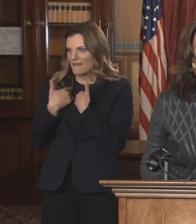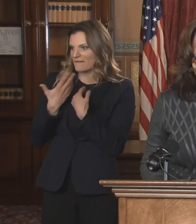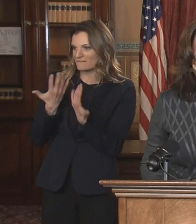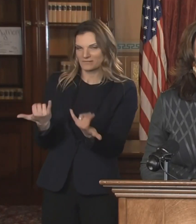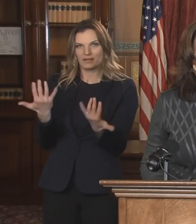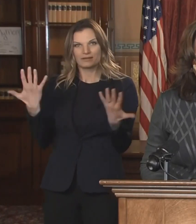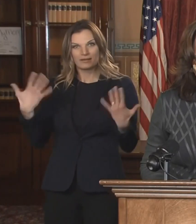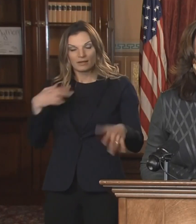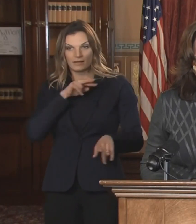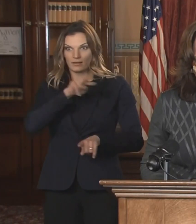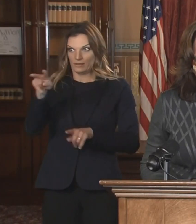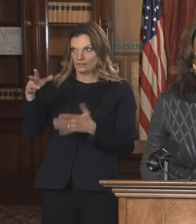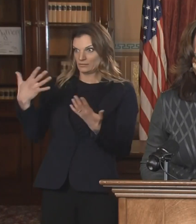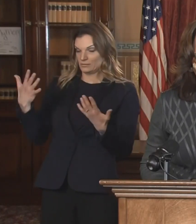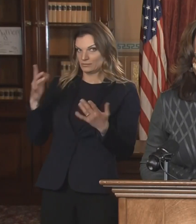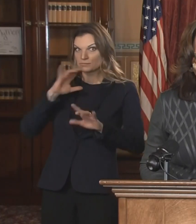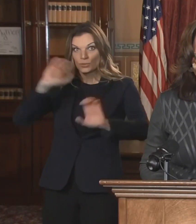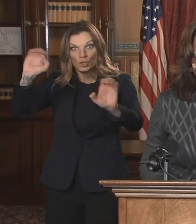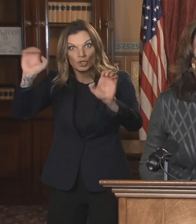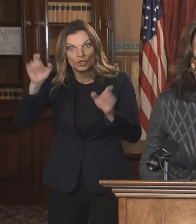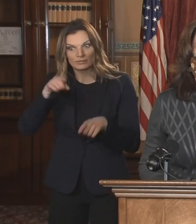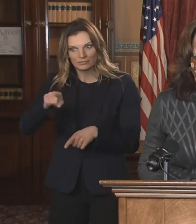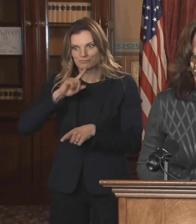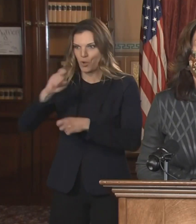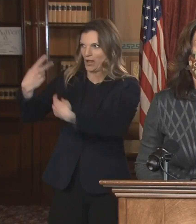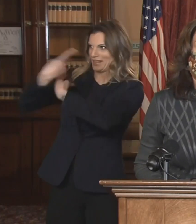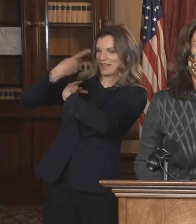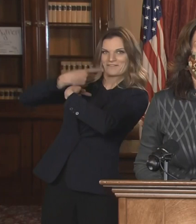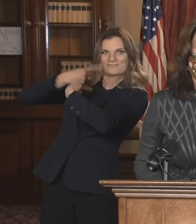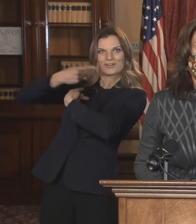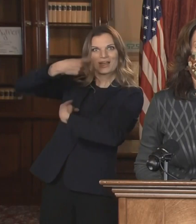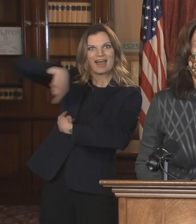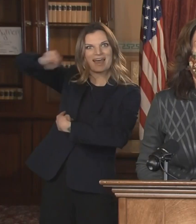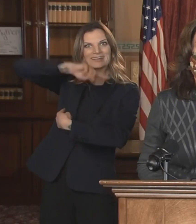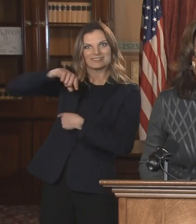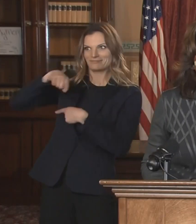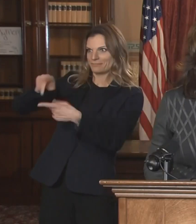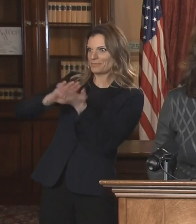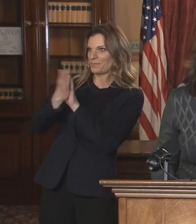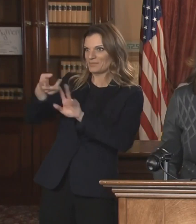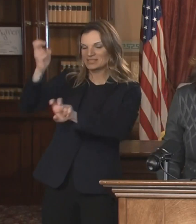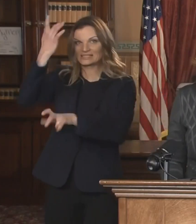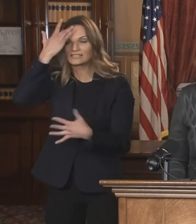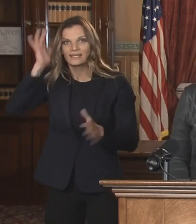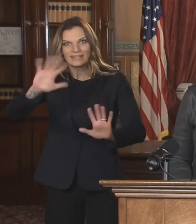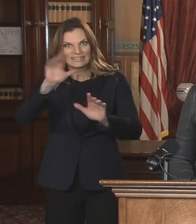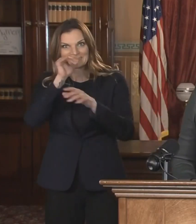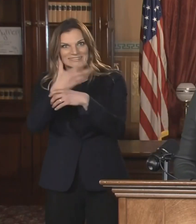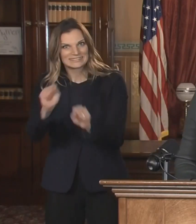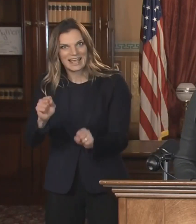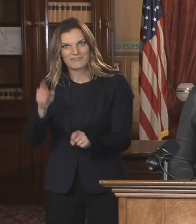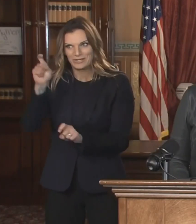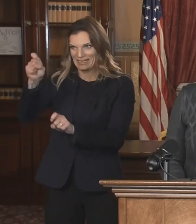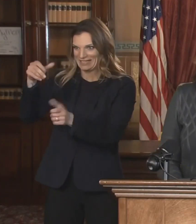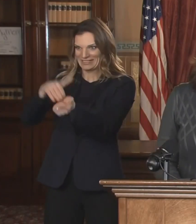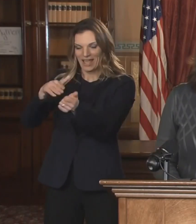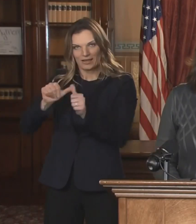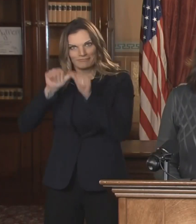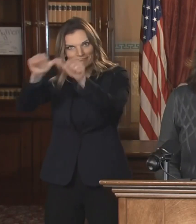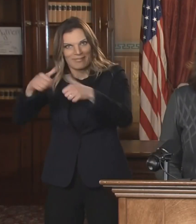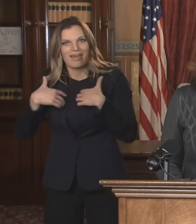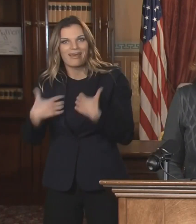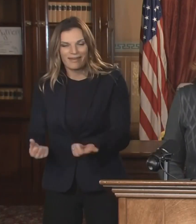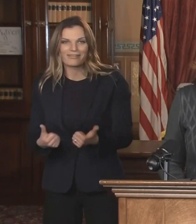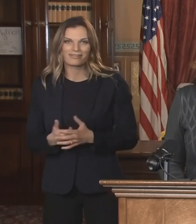most urgent priority right now, and that's what we're focusing on to get our numbers back down. So I would